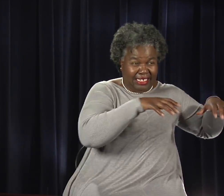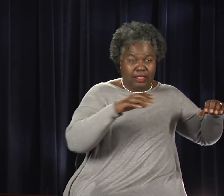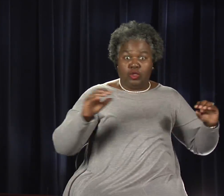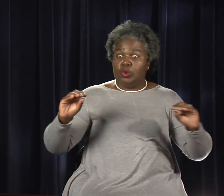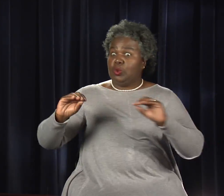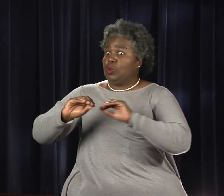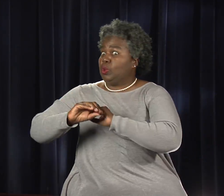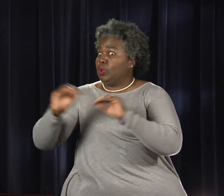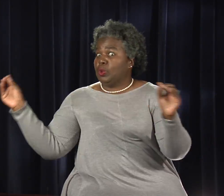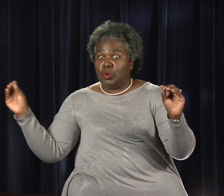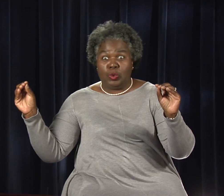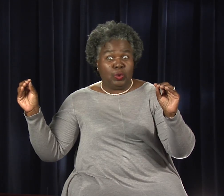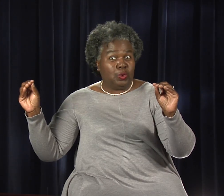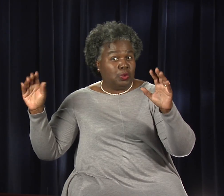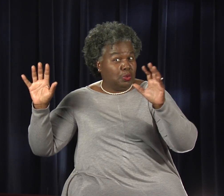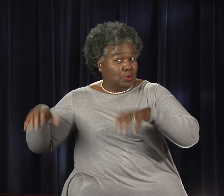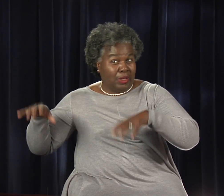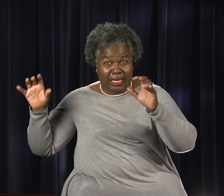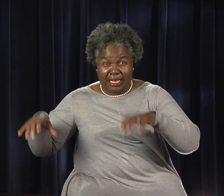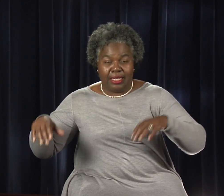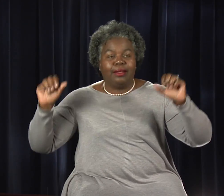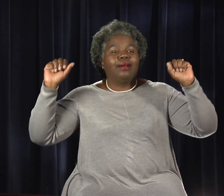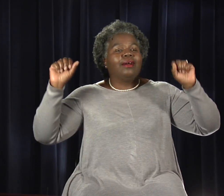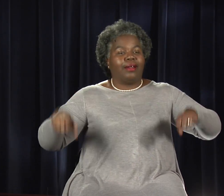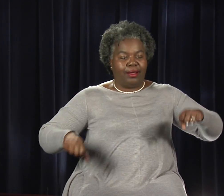Lightning can strike up to 10 miles away from a thunderstorm,